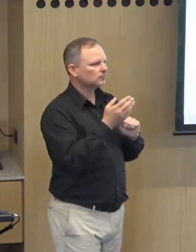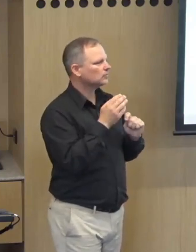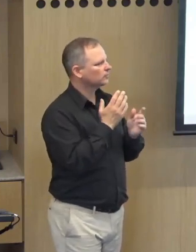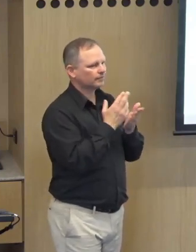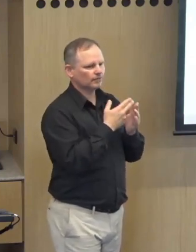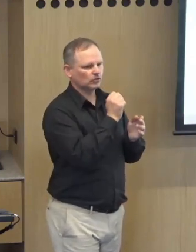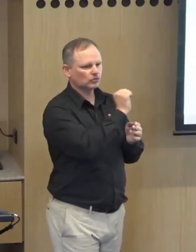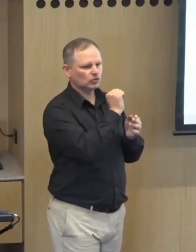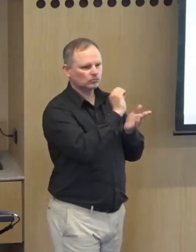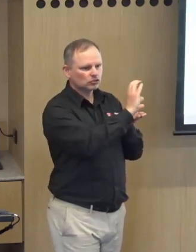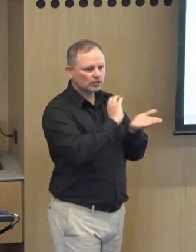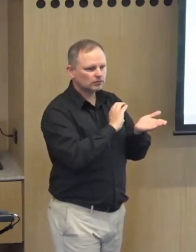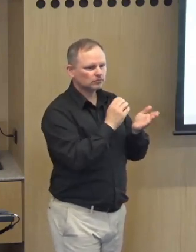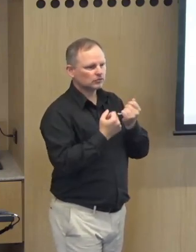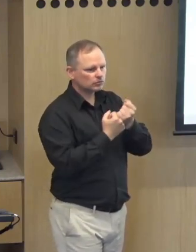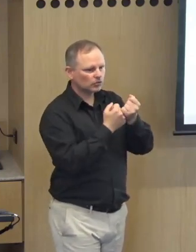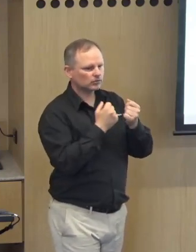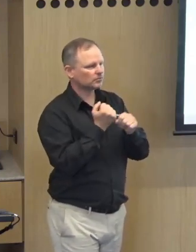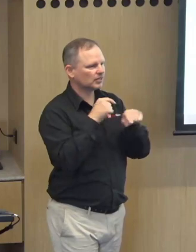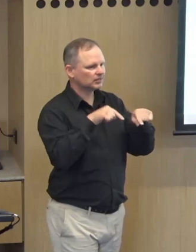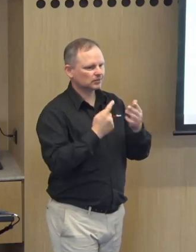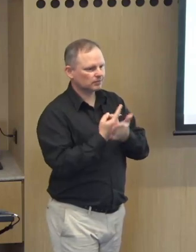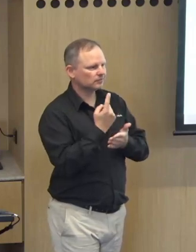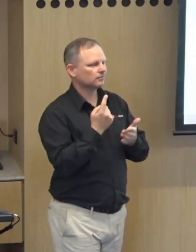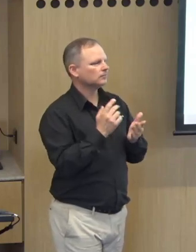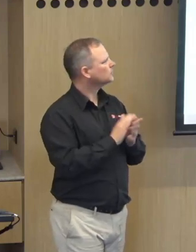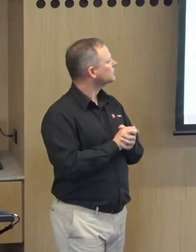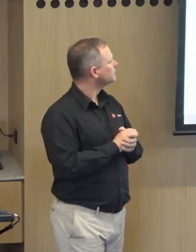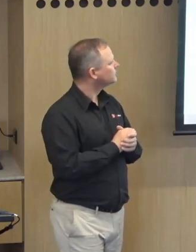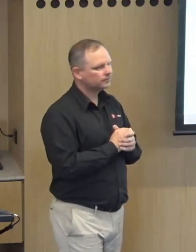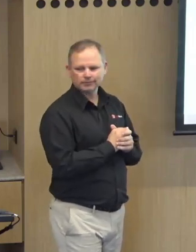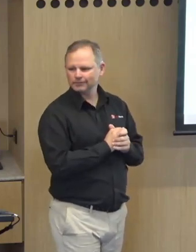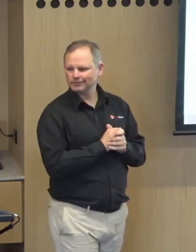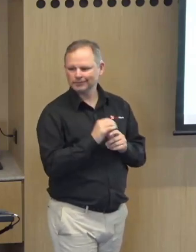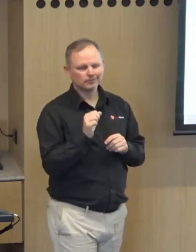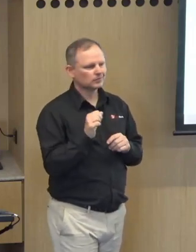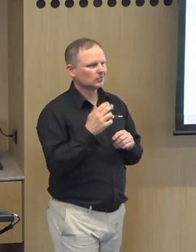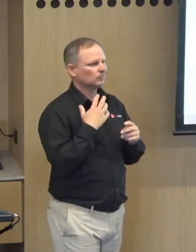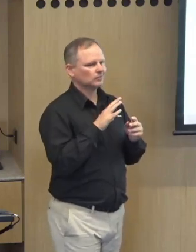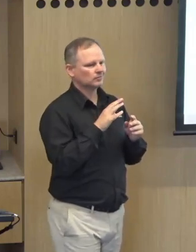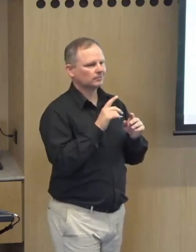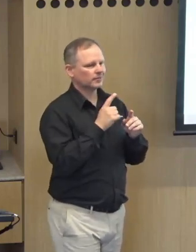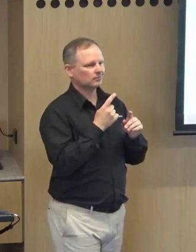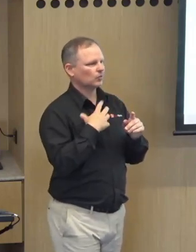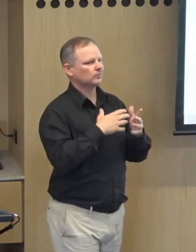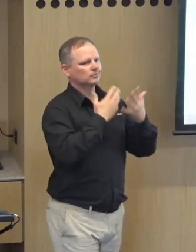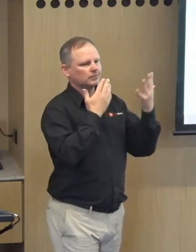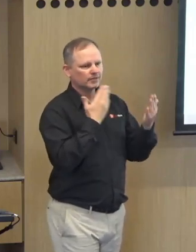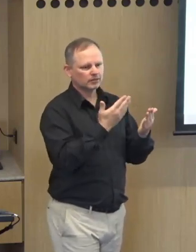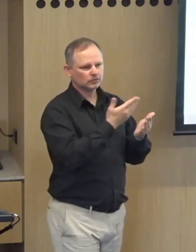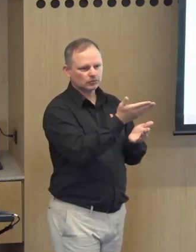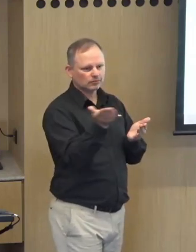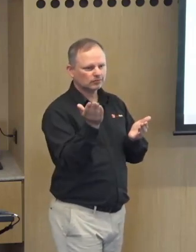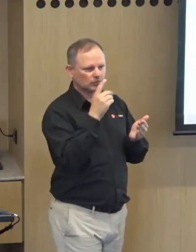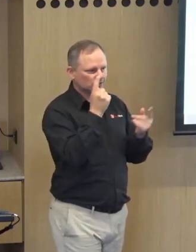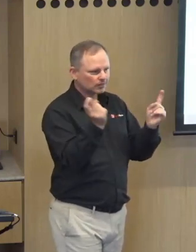health group who have provided funding and support to deaf victoria also of course without that it wouldn't have happened